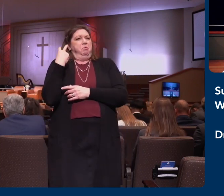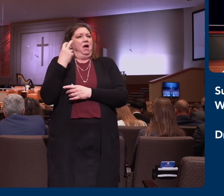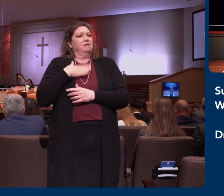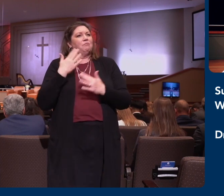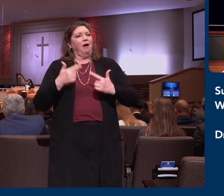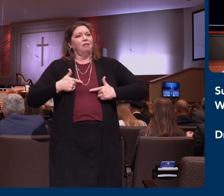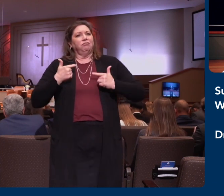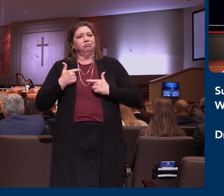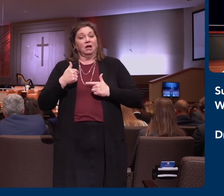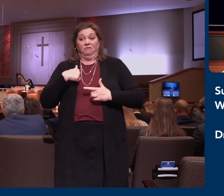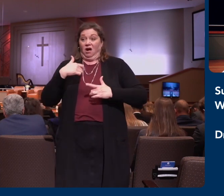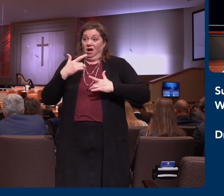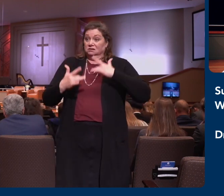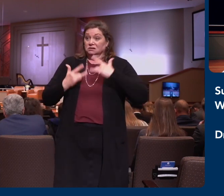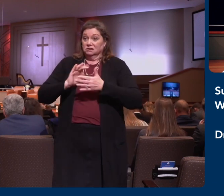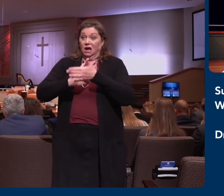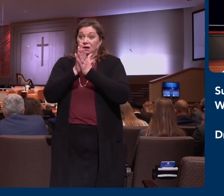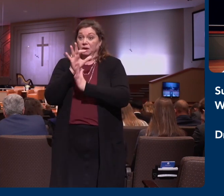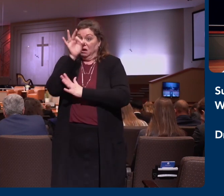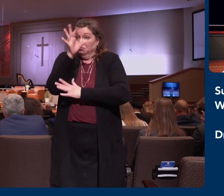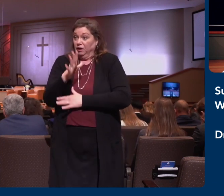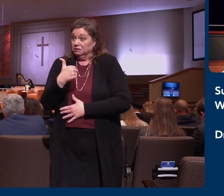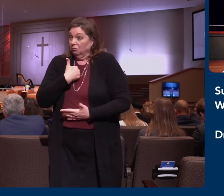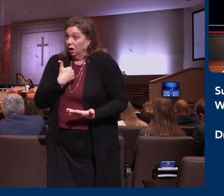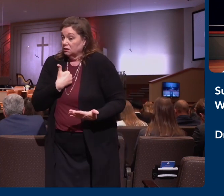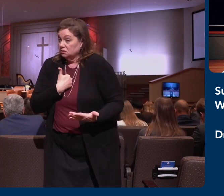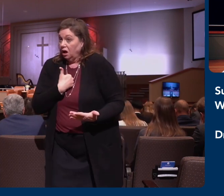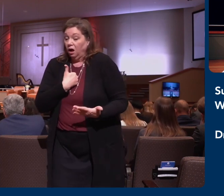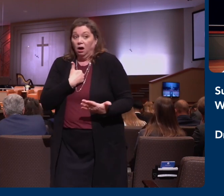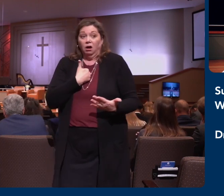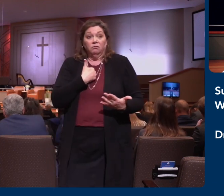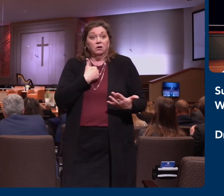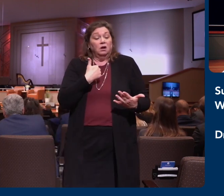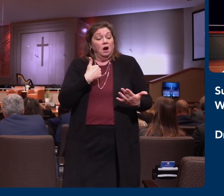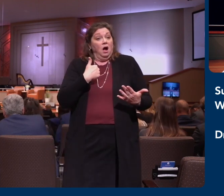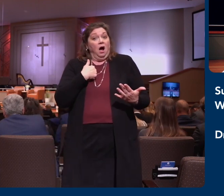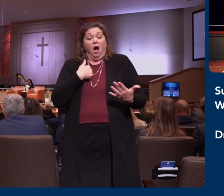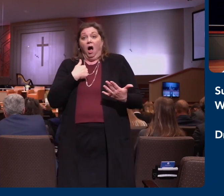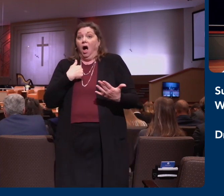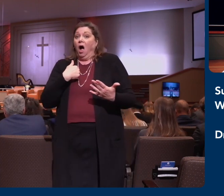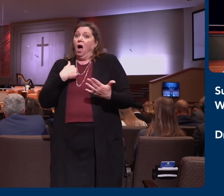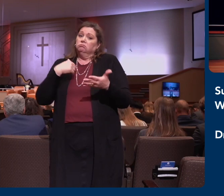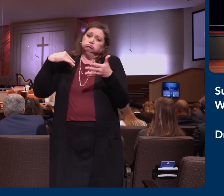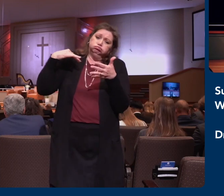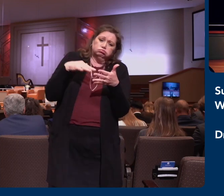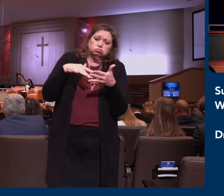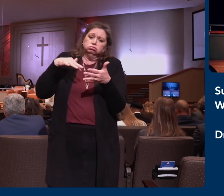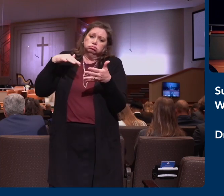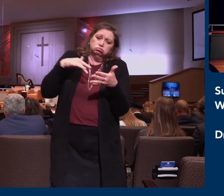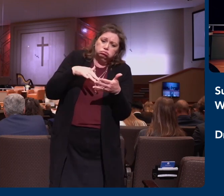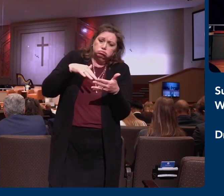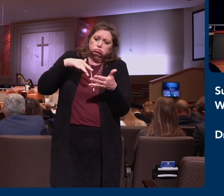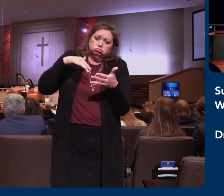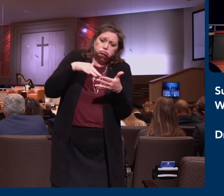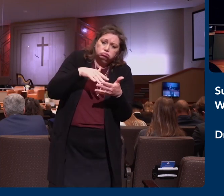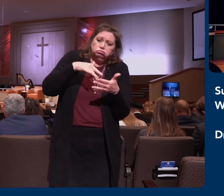able to lead a church and a congregation. And, and I would spend so many hours studying my sermons and, and, I would spend so many hours